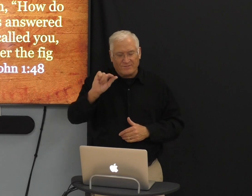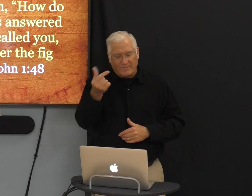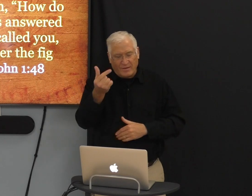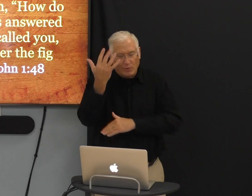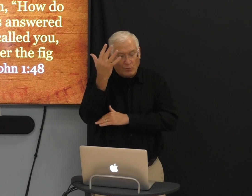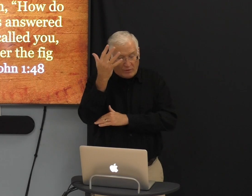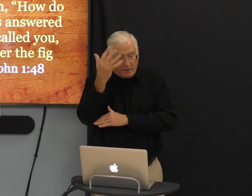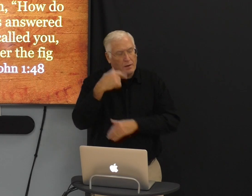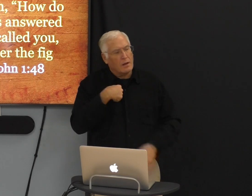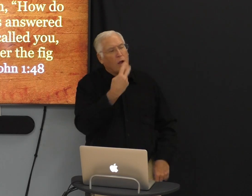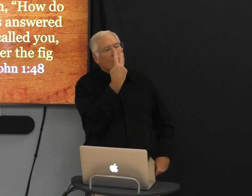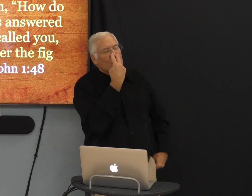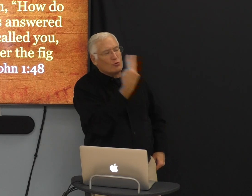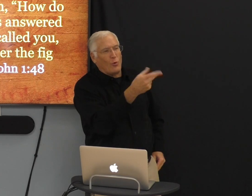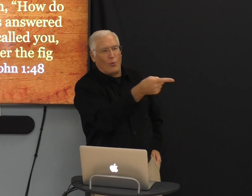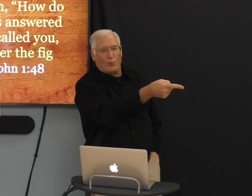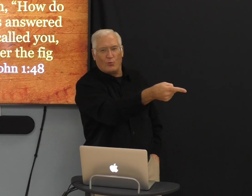fig tree, I saw you.